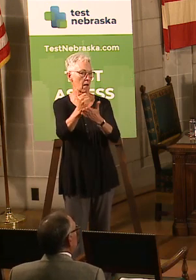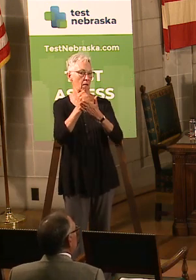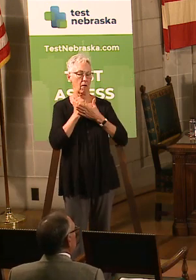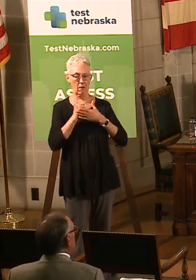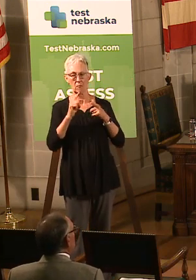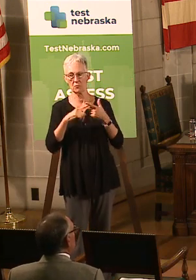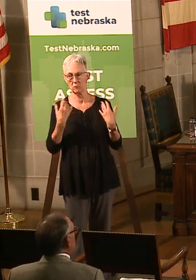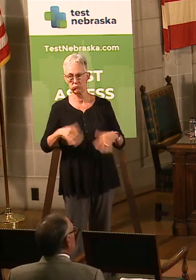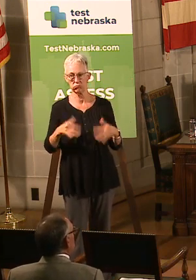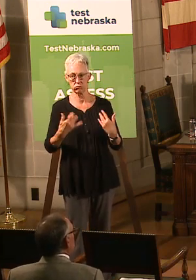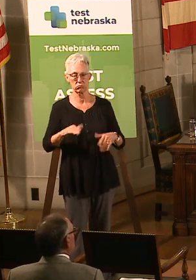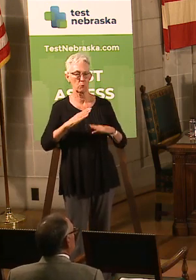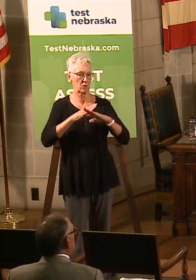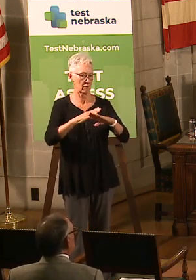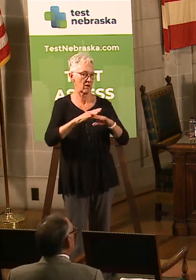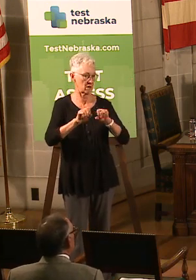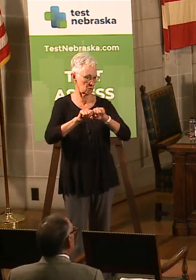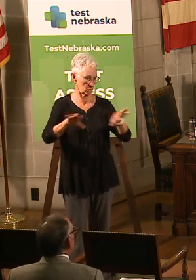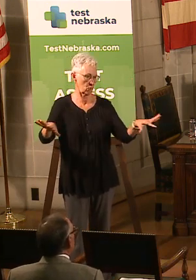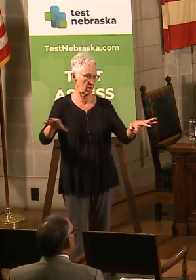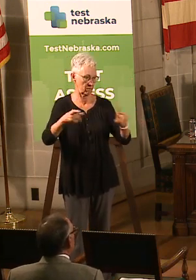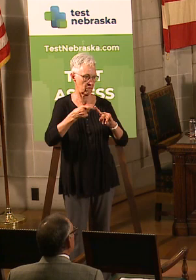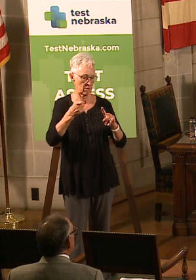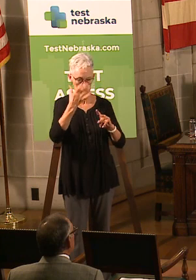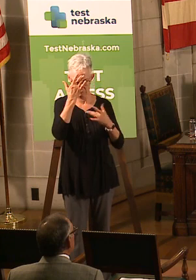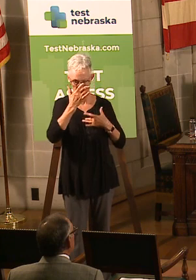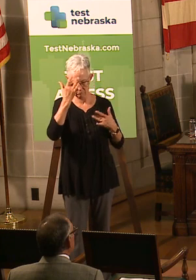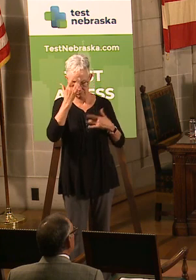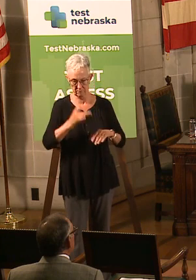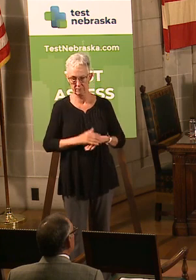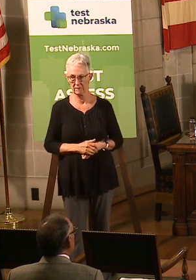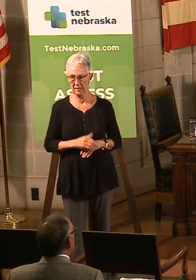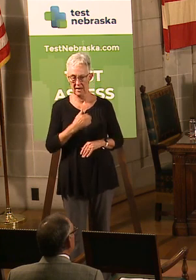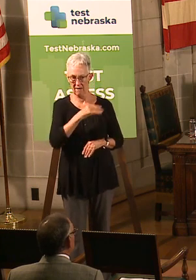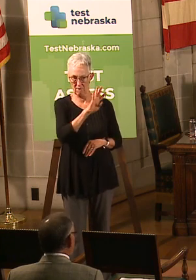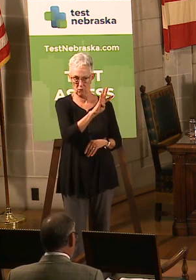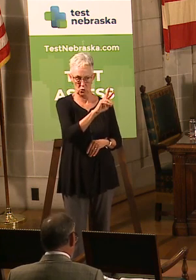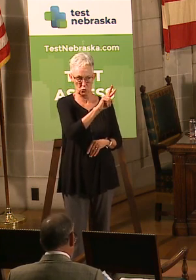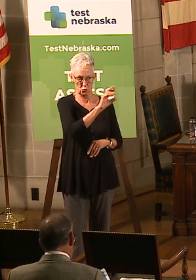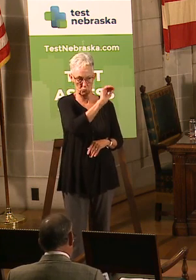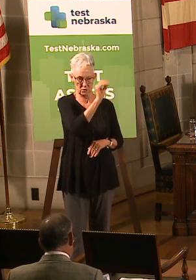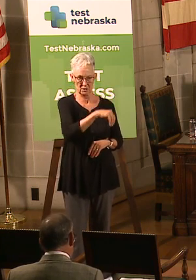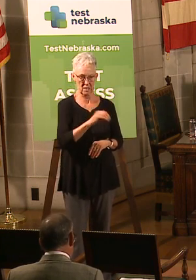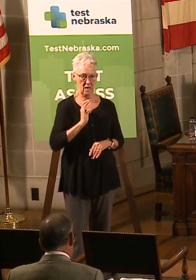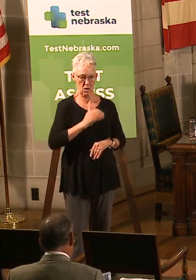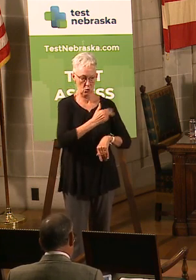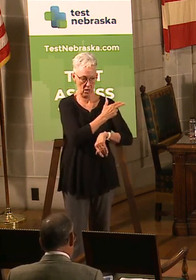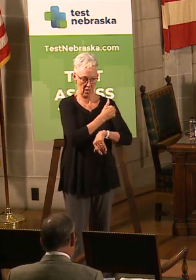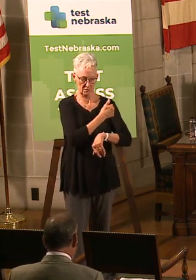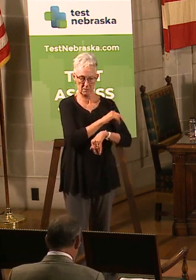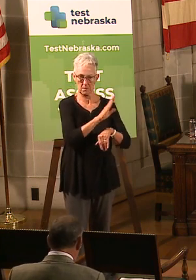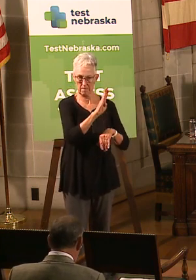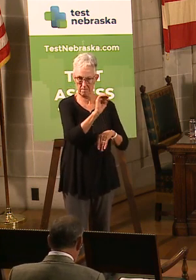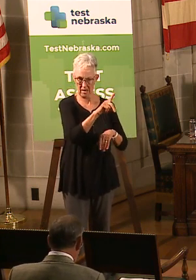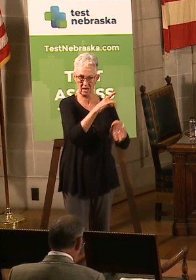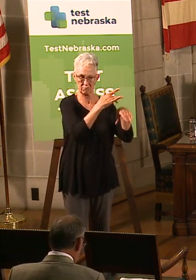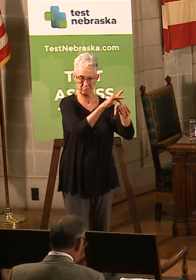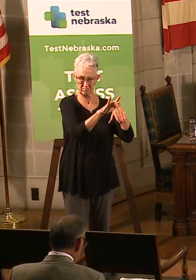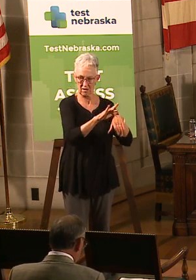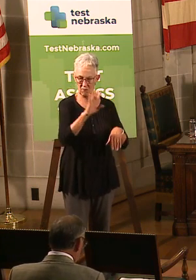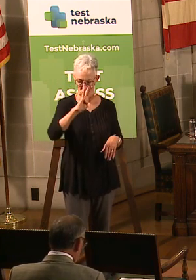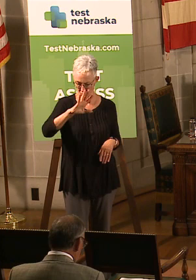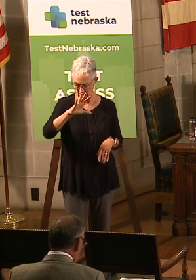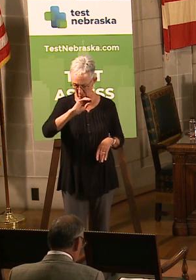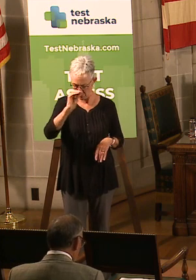hospital system. We have 42% of our hospital beds are available, 45% of our ICU beds available, and